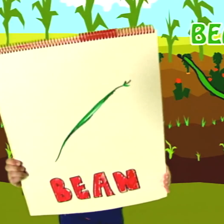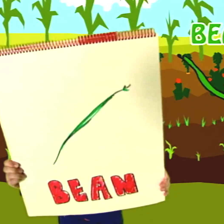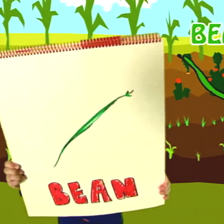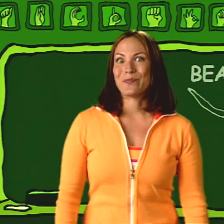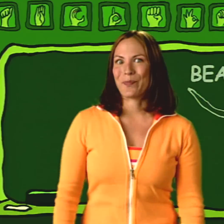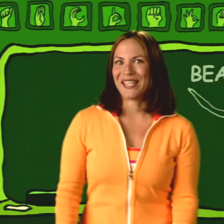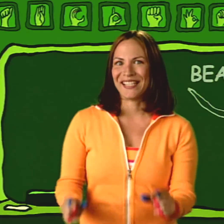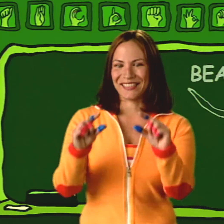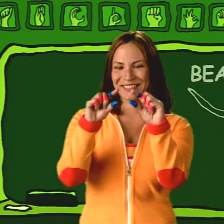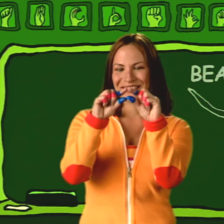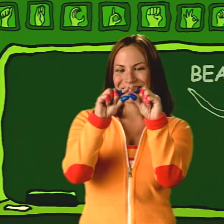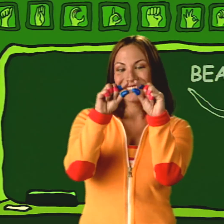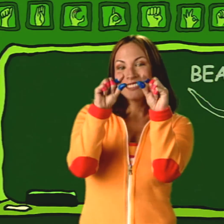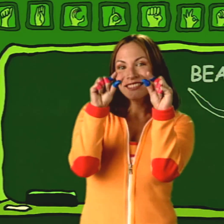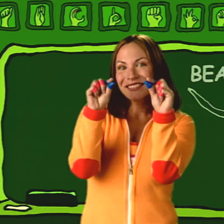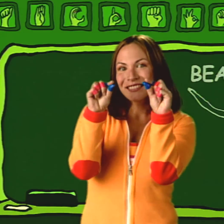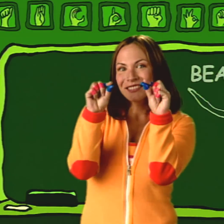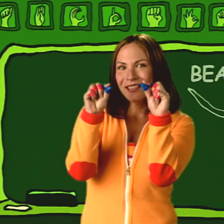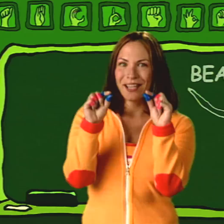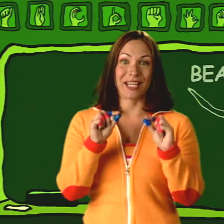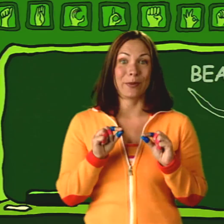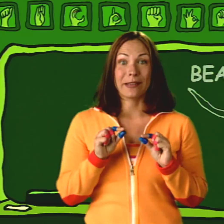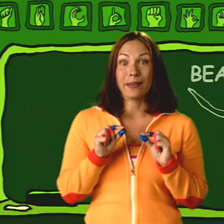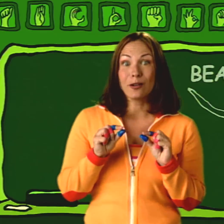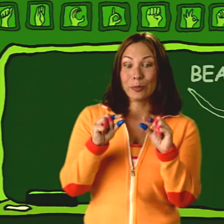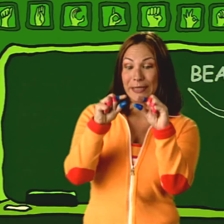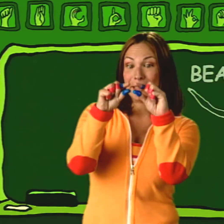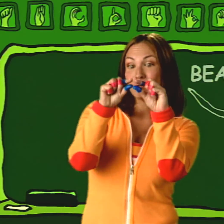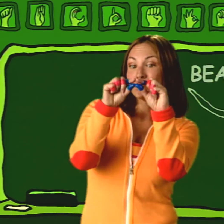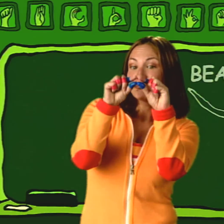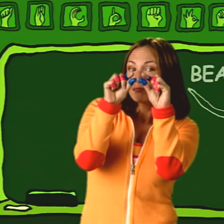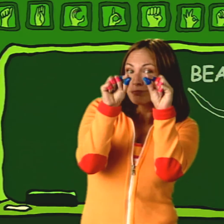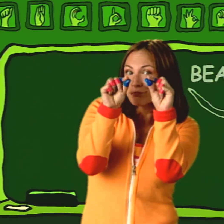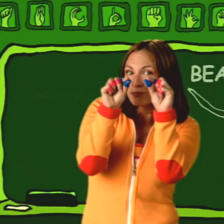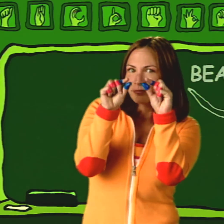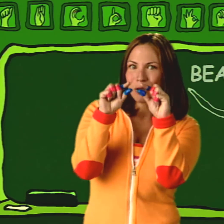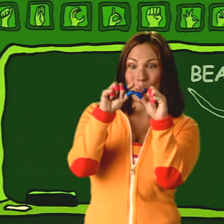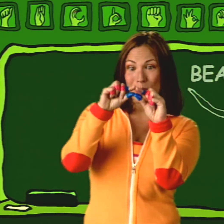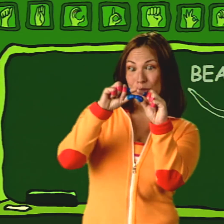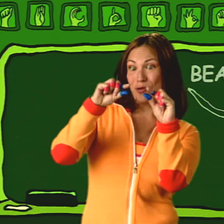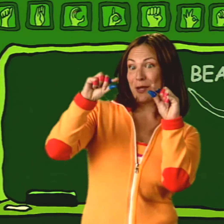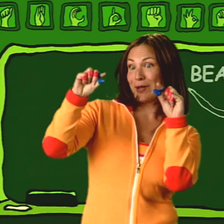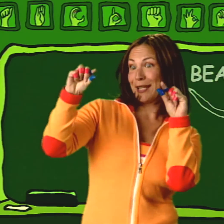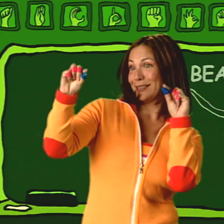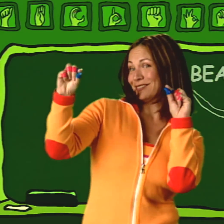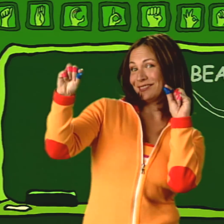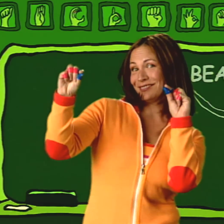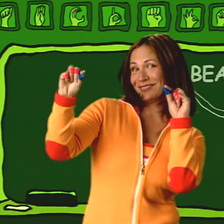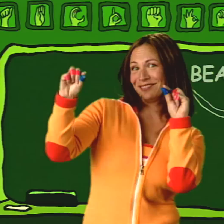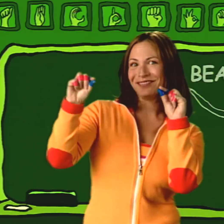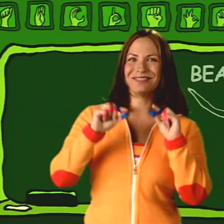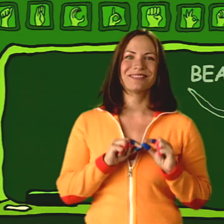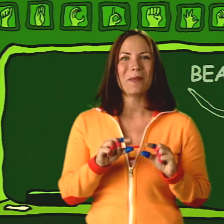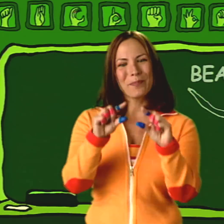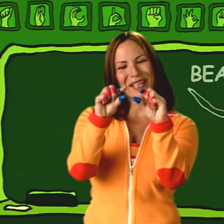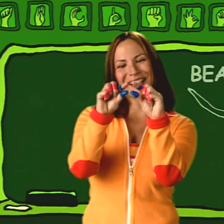Bean. It could be a little bean or a string bean. Bean.